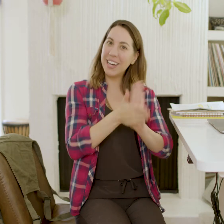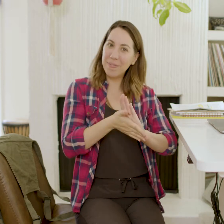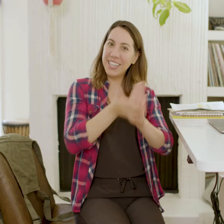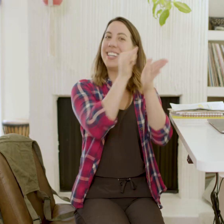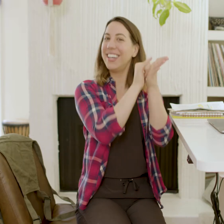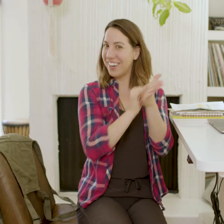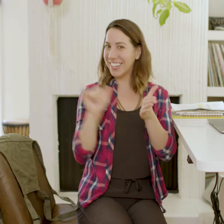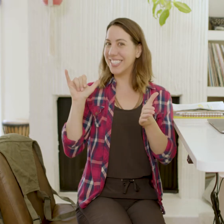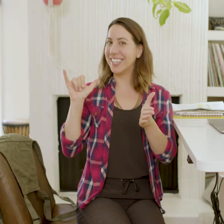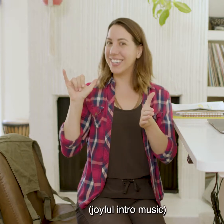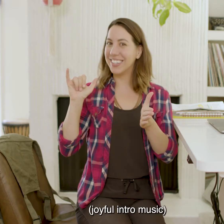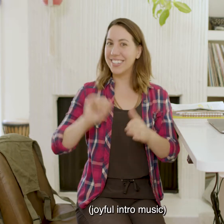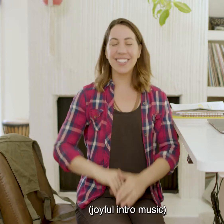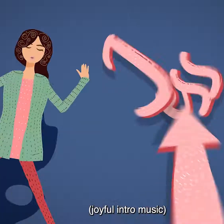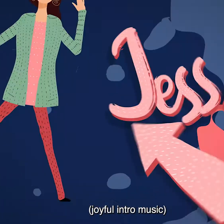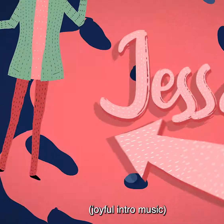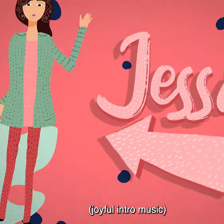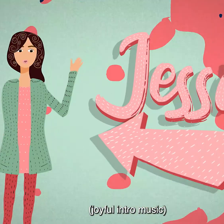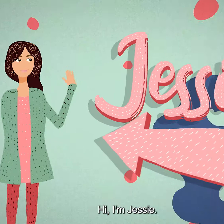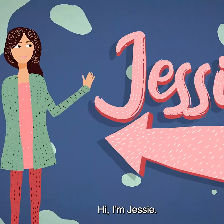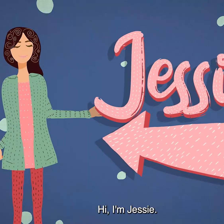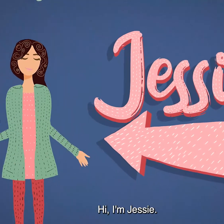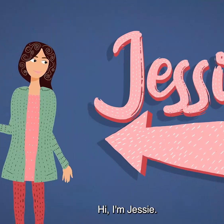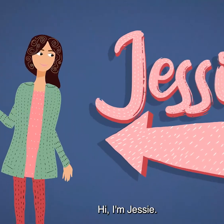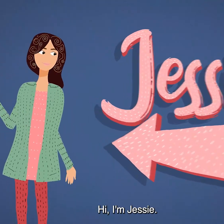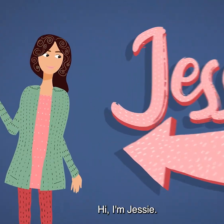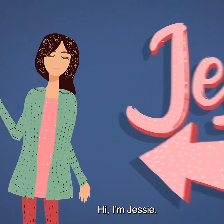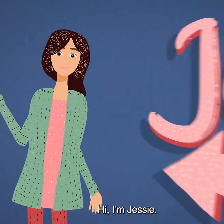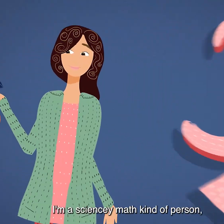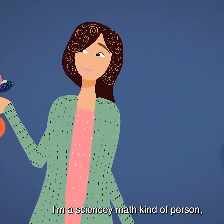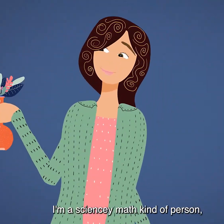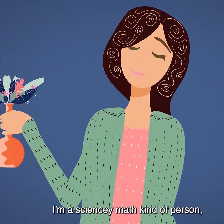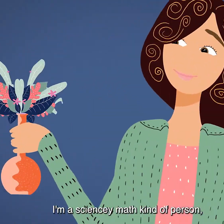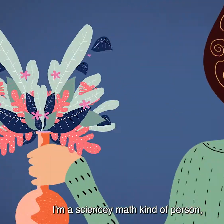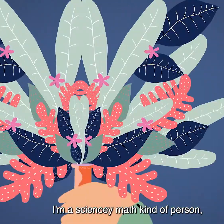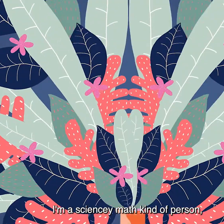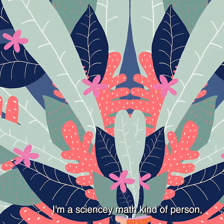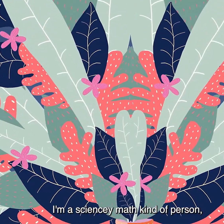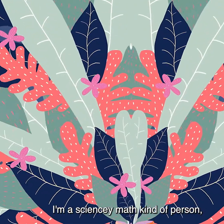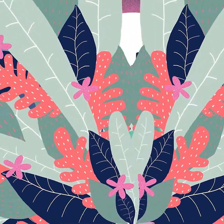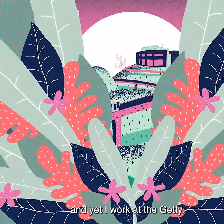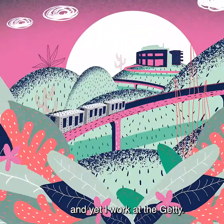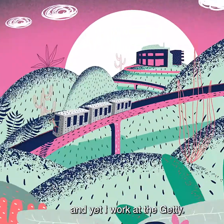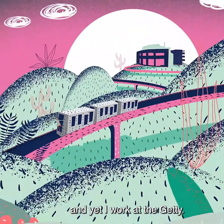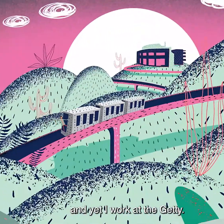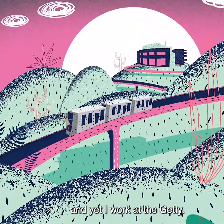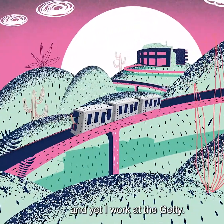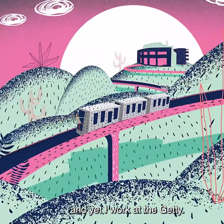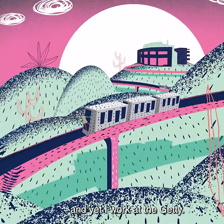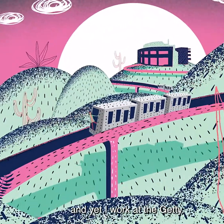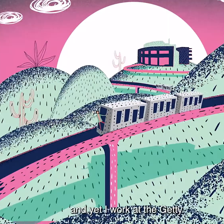Becoming Artsy. Hi, I'm Jessi. I'm a science-y math kind of person, and